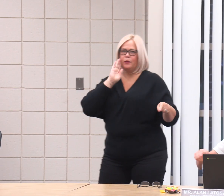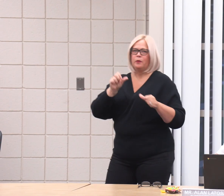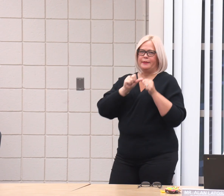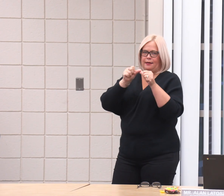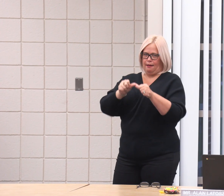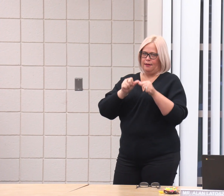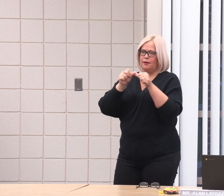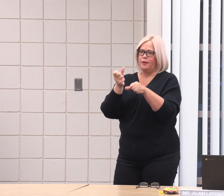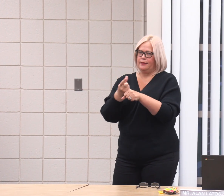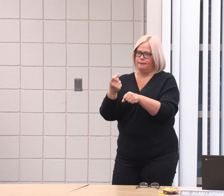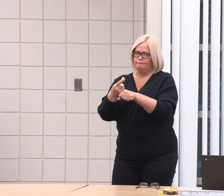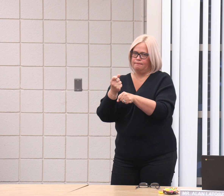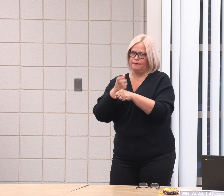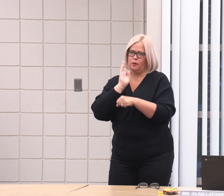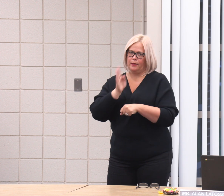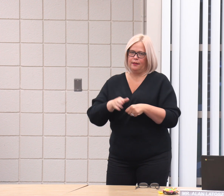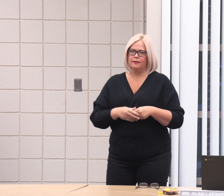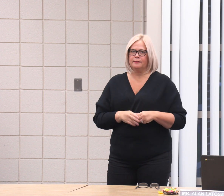Yep.